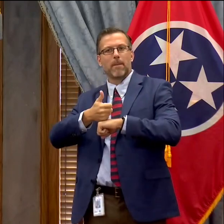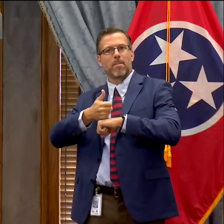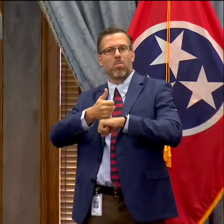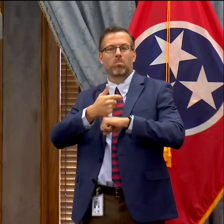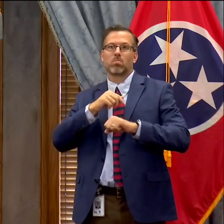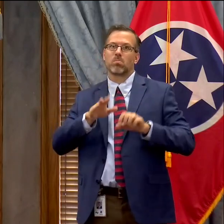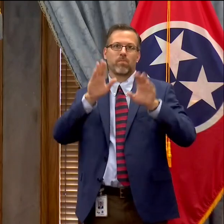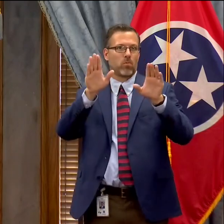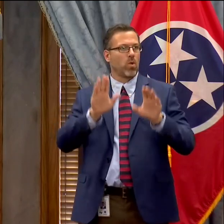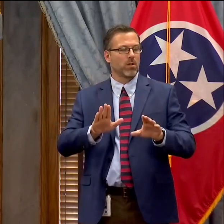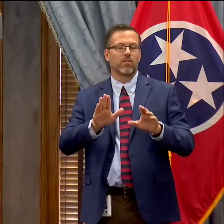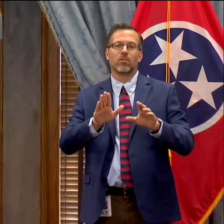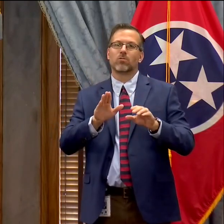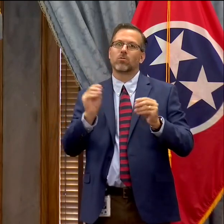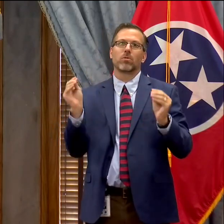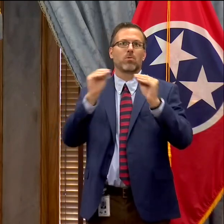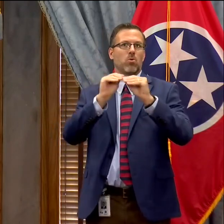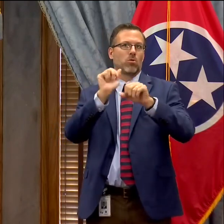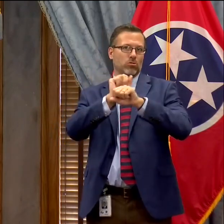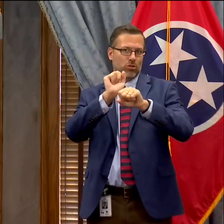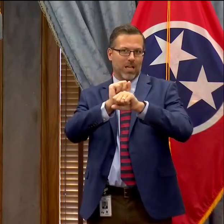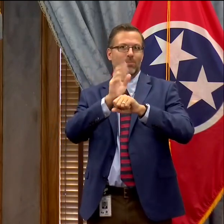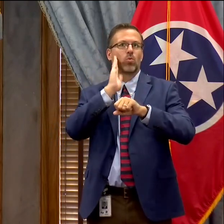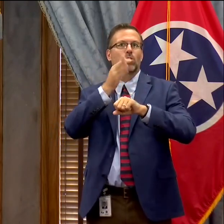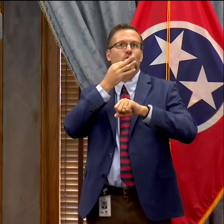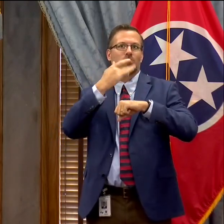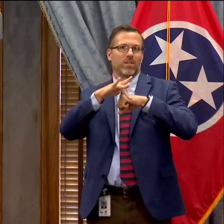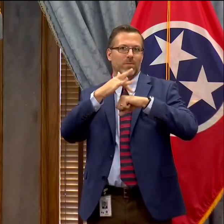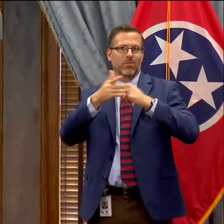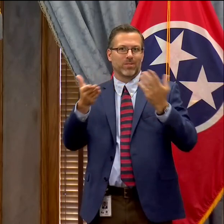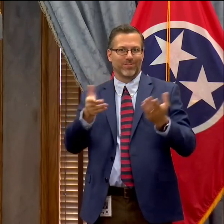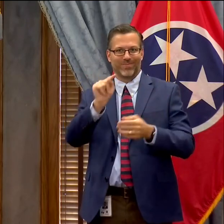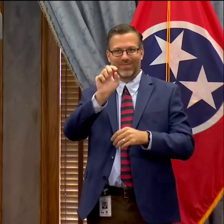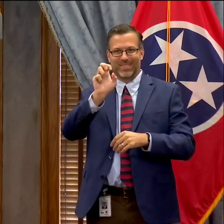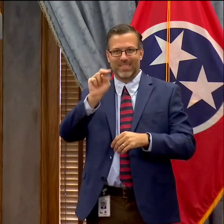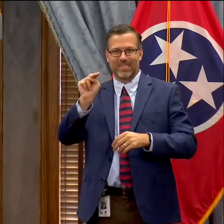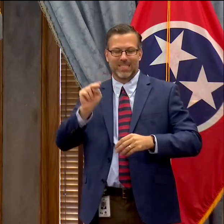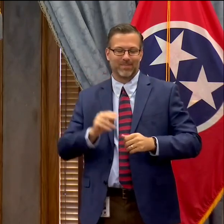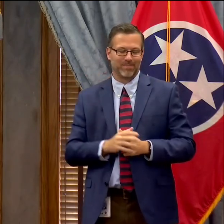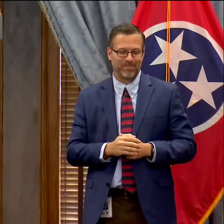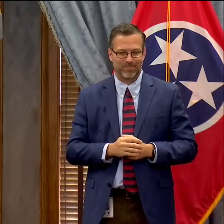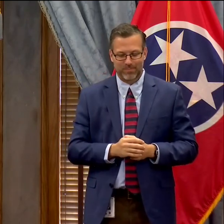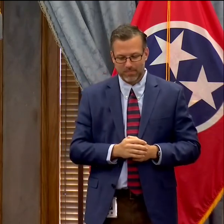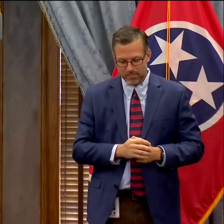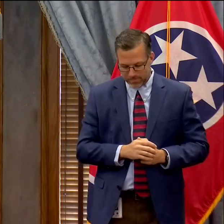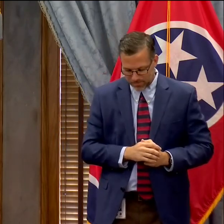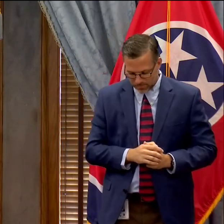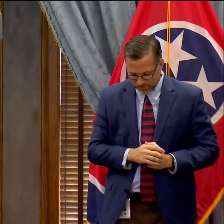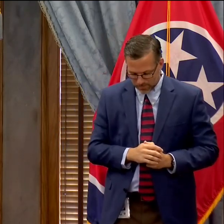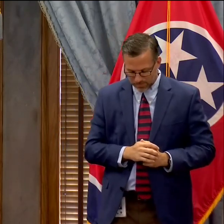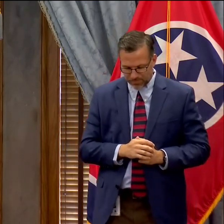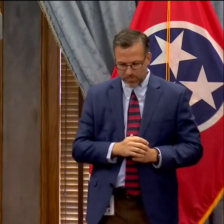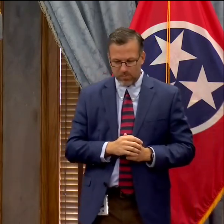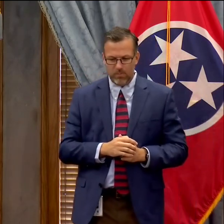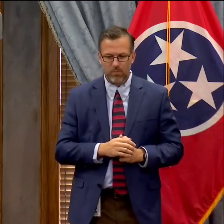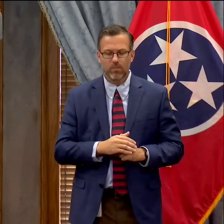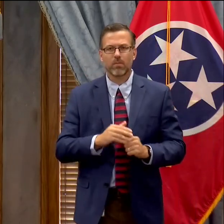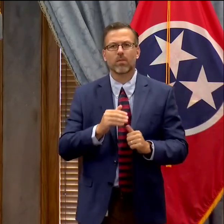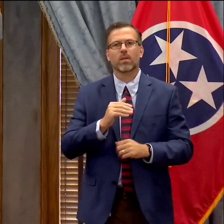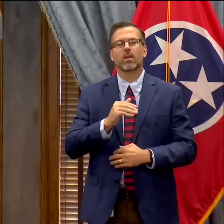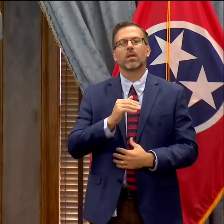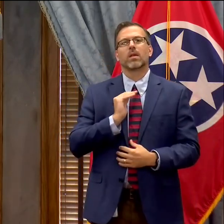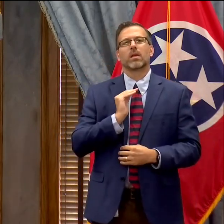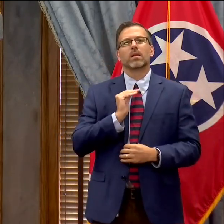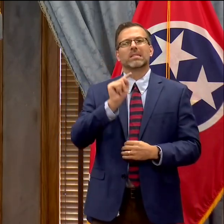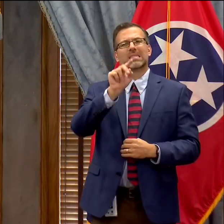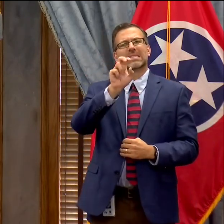in our state and jobs to Tennessee. Our state continues to have an enviable climate